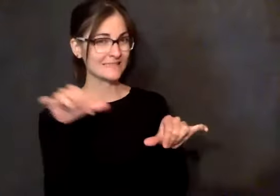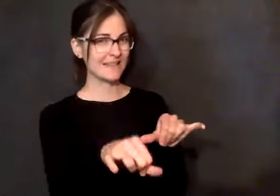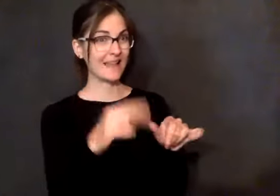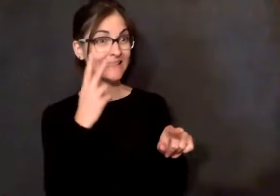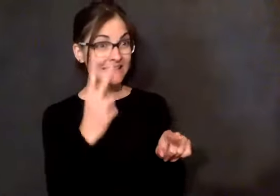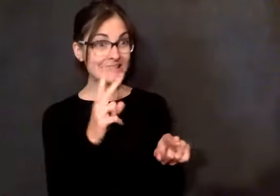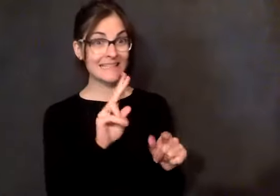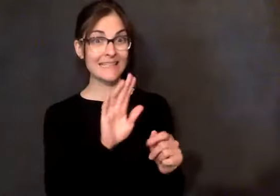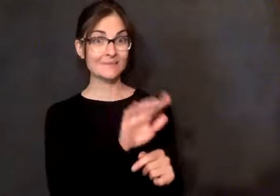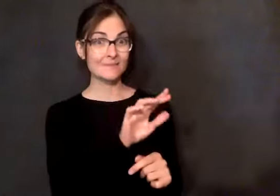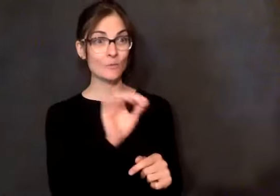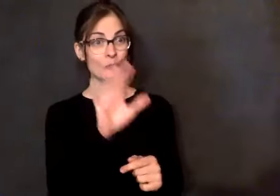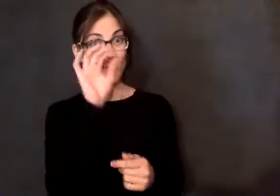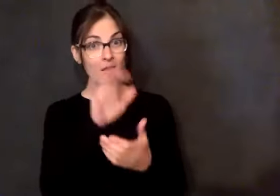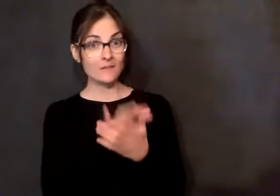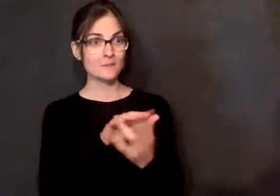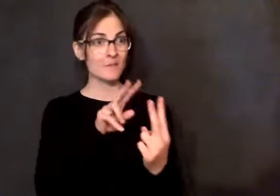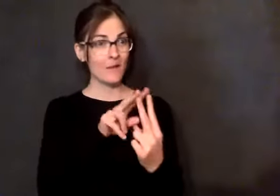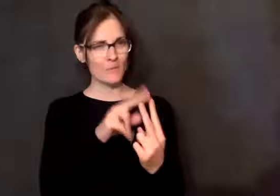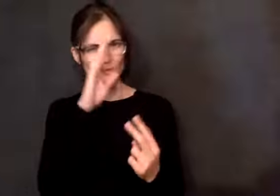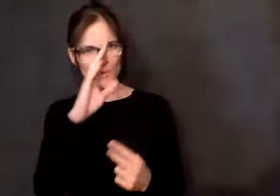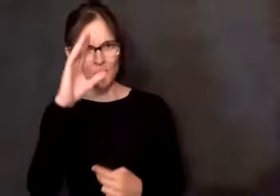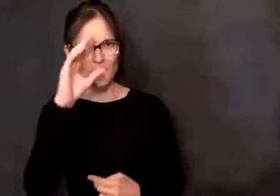Rick had some problem areas we had to work on.